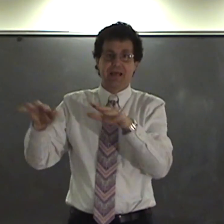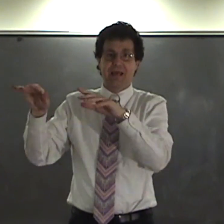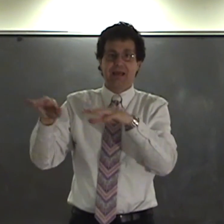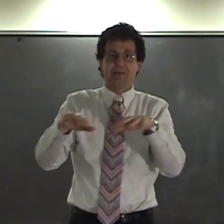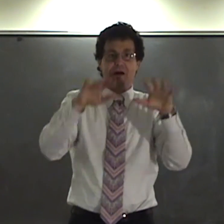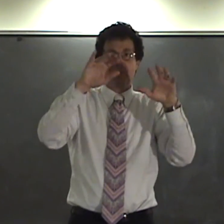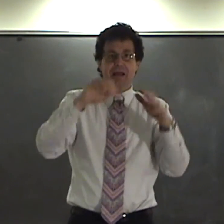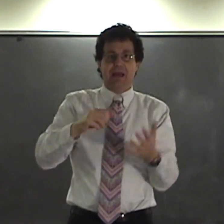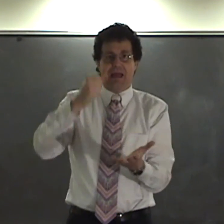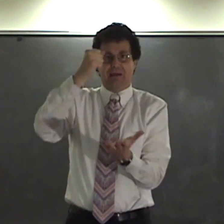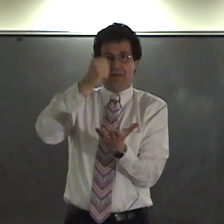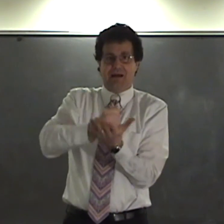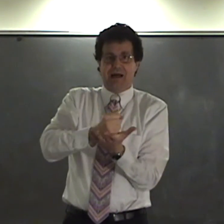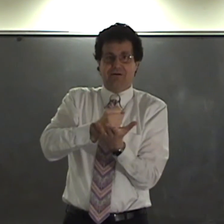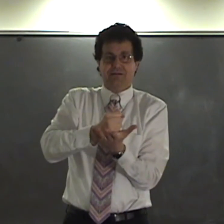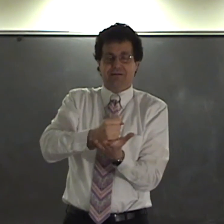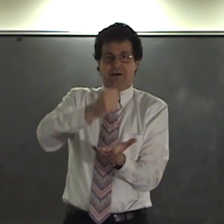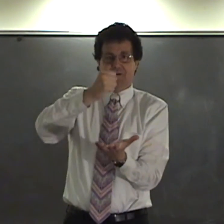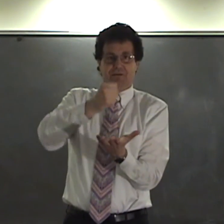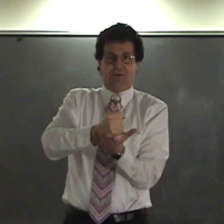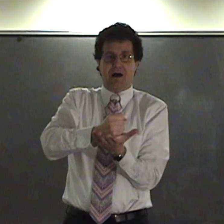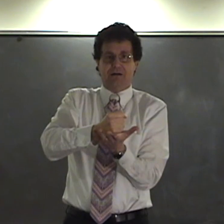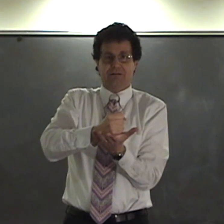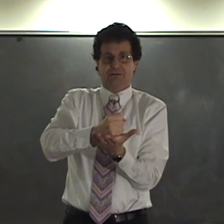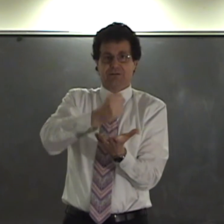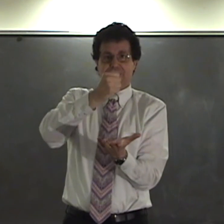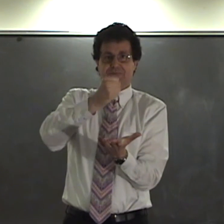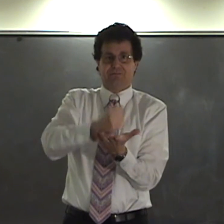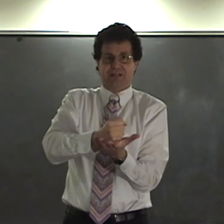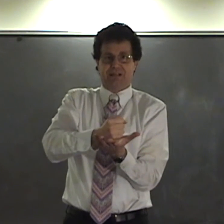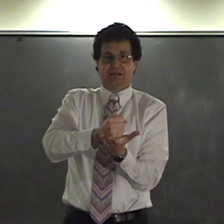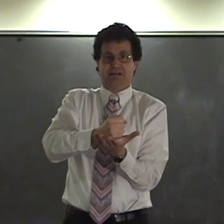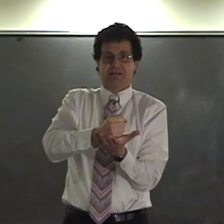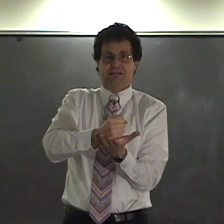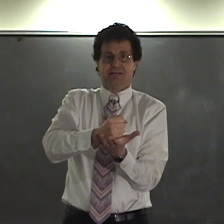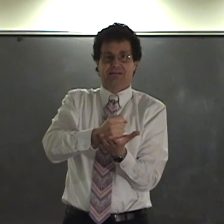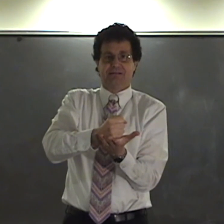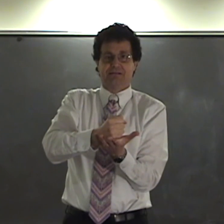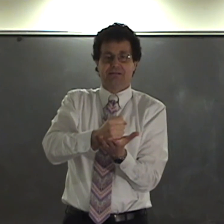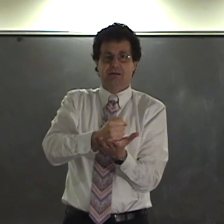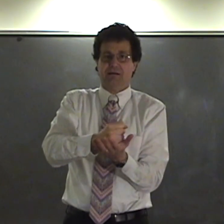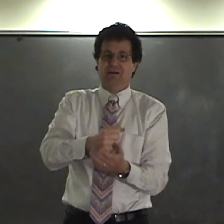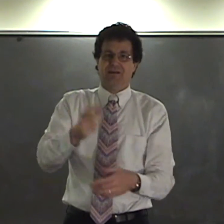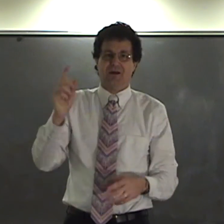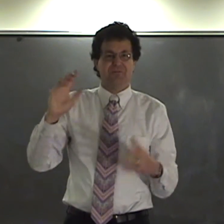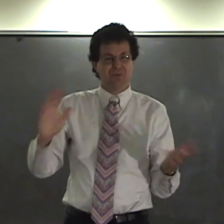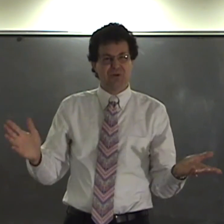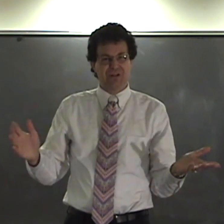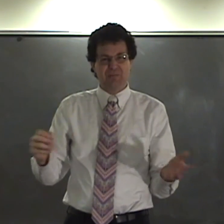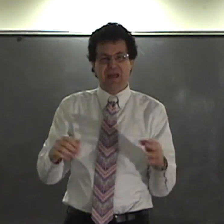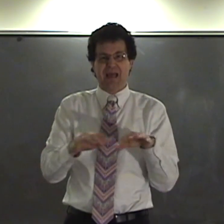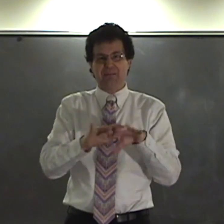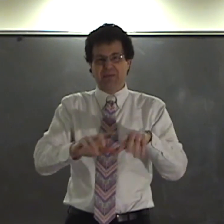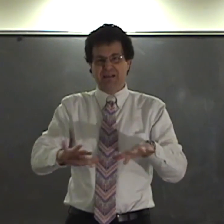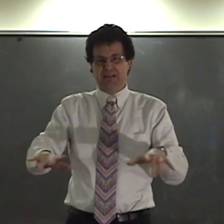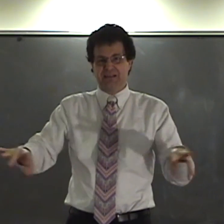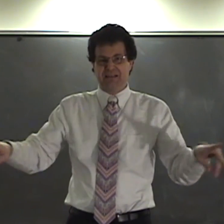came up, and the house on the rocks stood still. The Ruggedakis man built